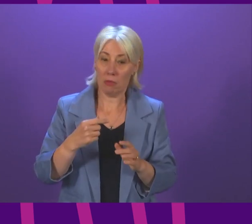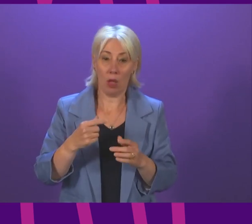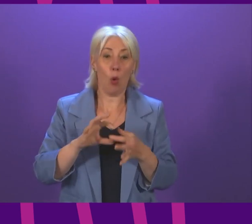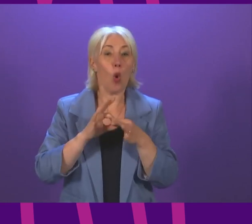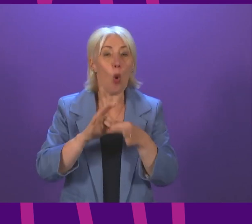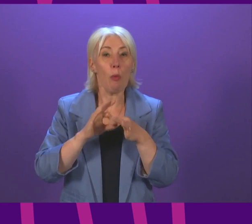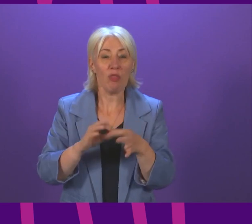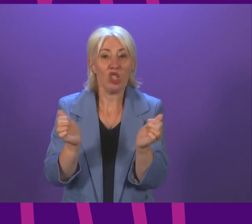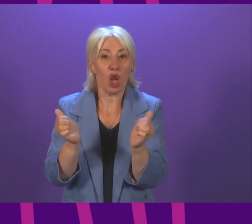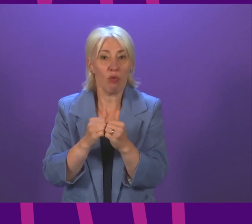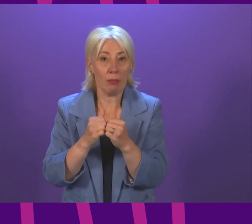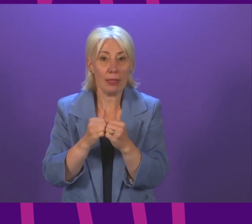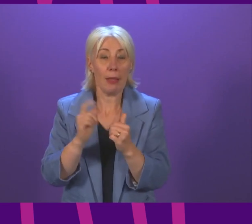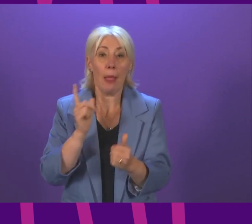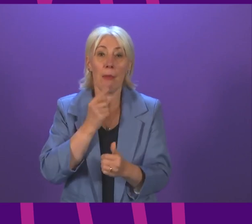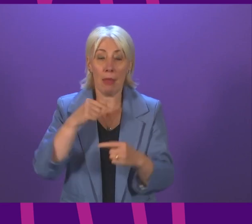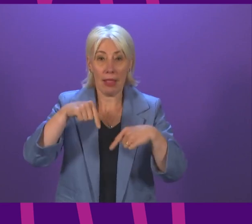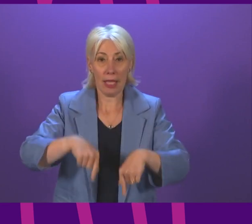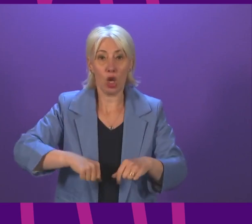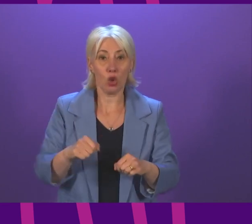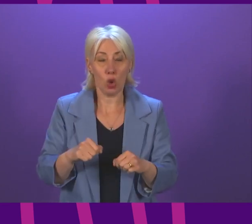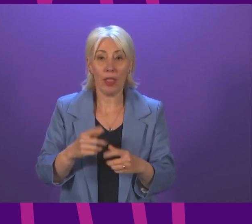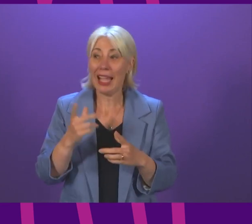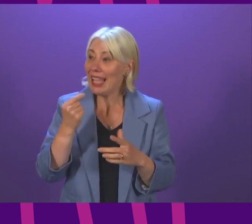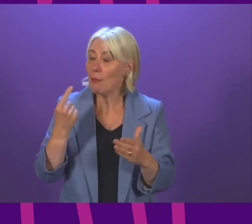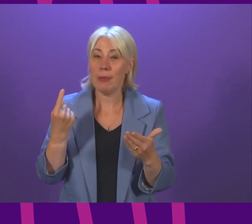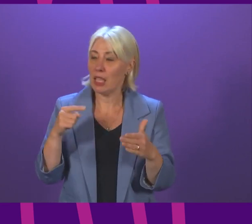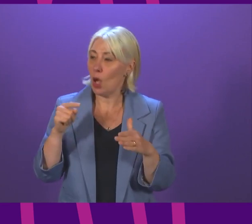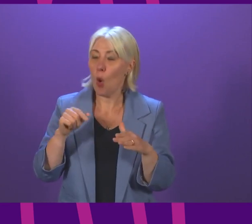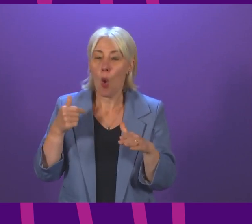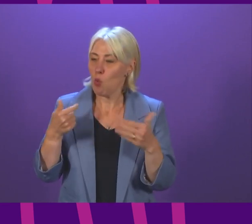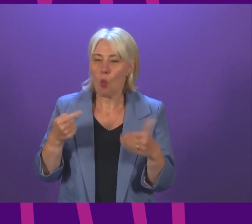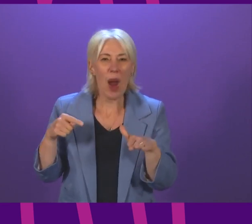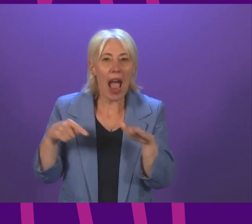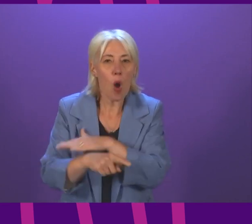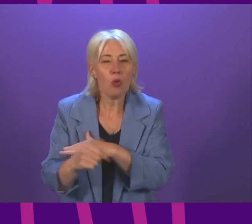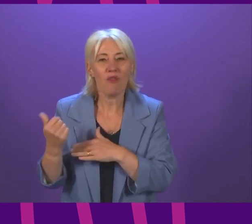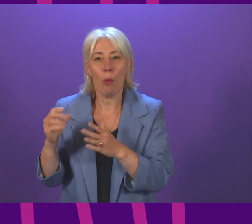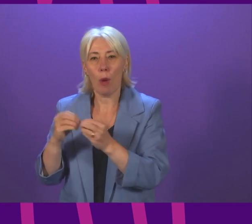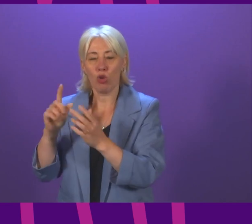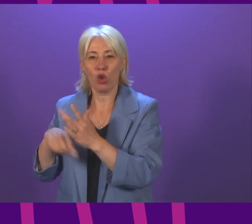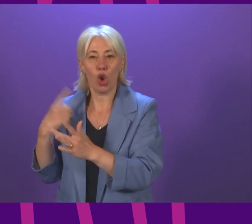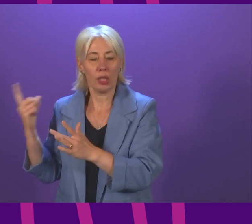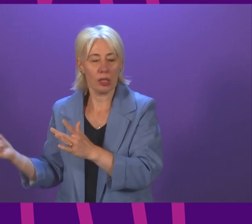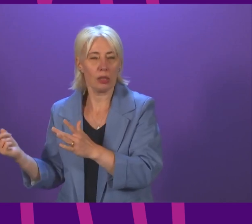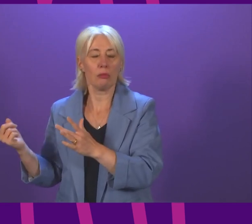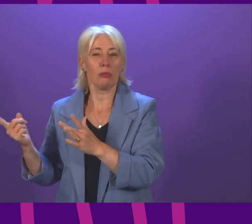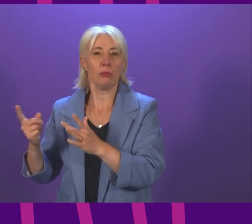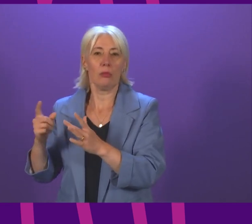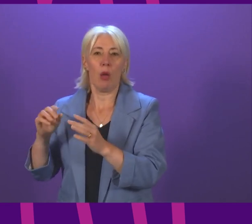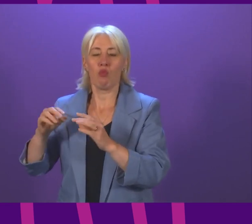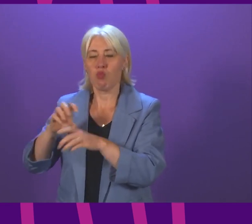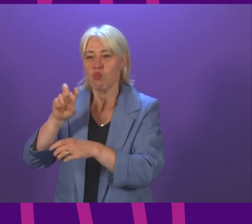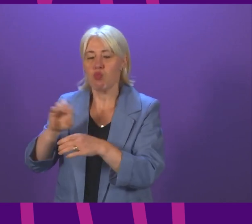cooperation agreement that the people of Scotland will be given a way out of Boris Johnson's Brexit Britain with a referendum on Scotland's future